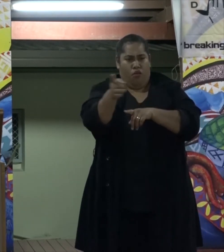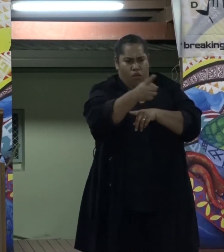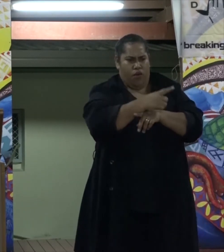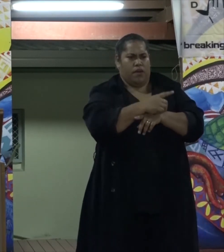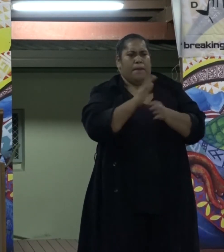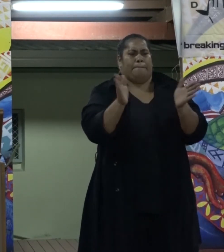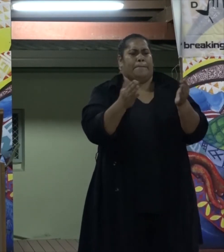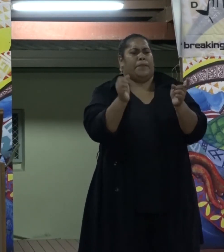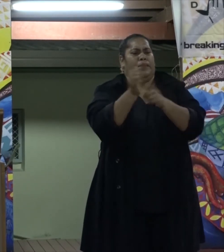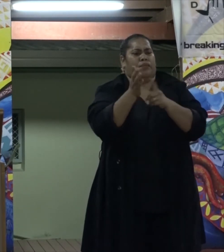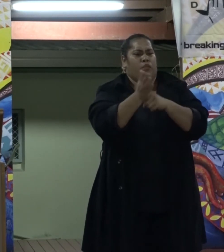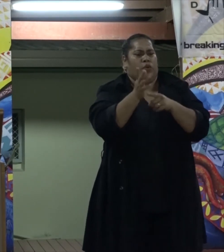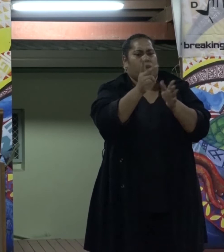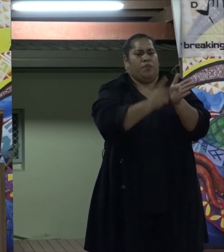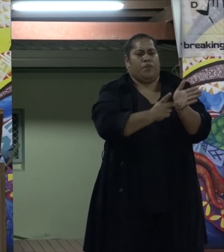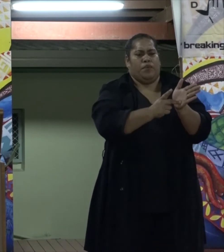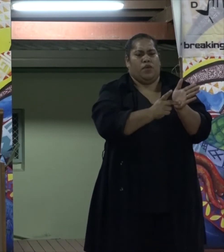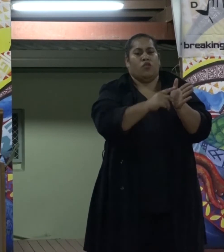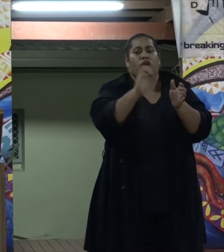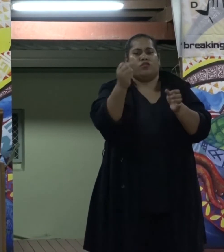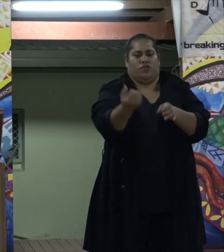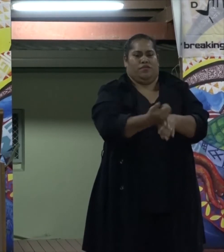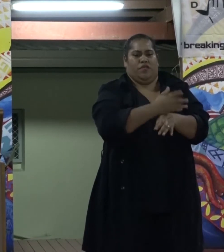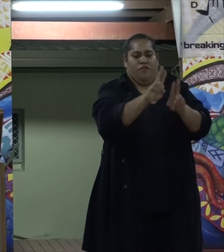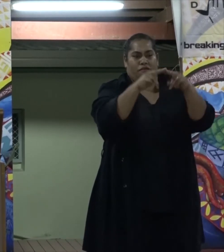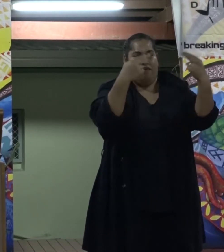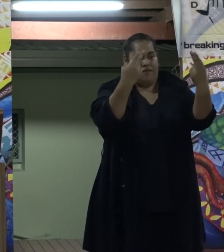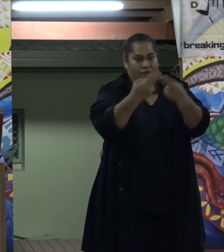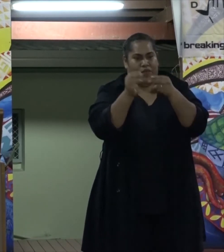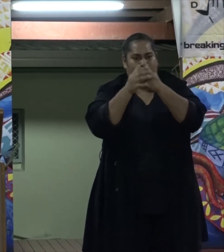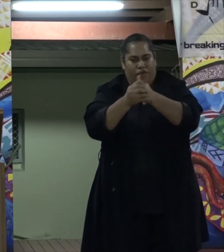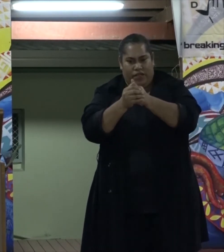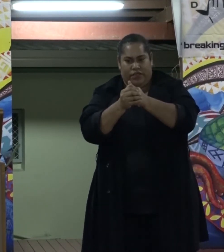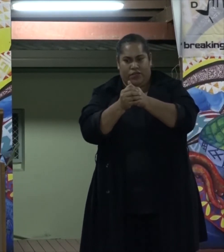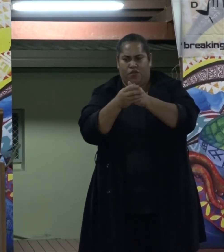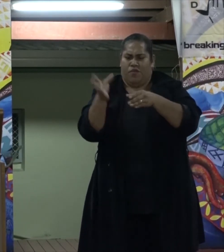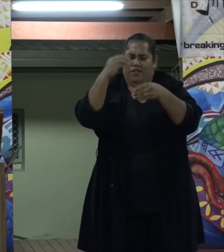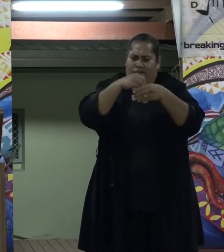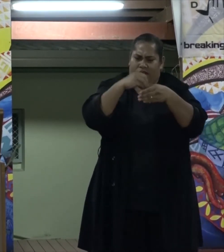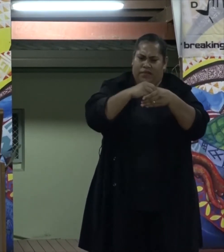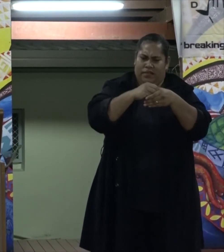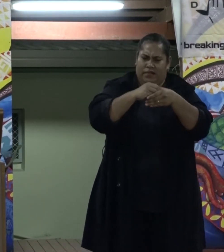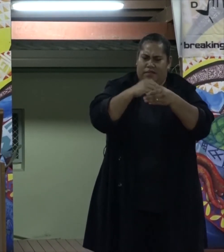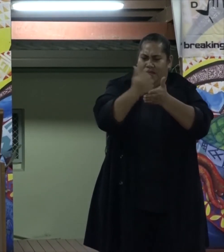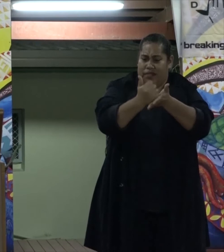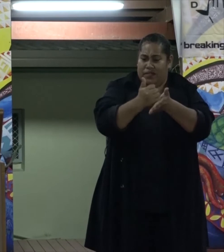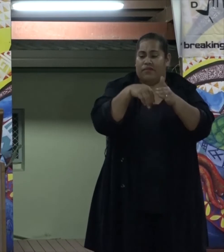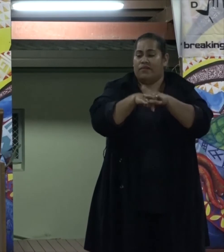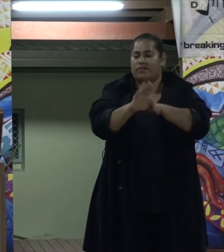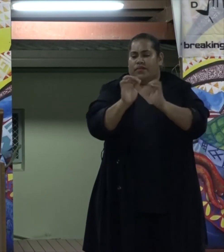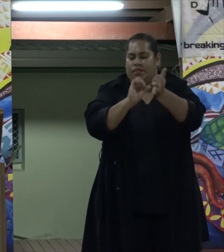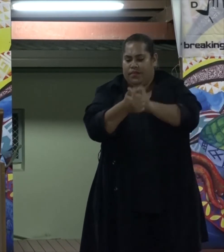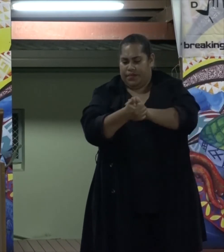integral part in terms of inspiring our families and friends to be active and be actively involved in